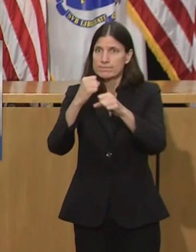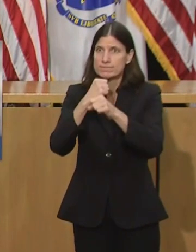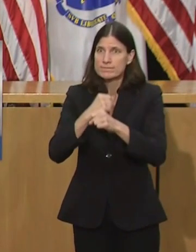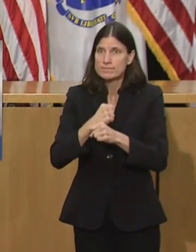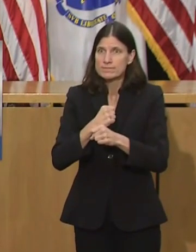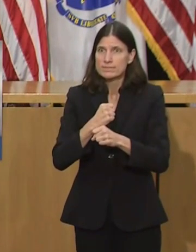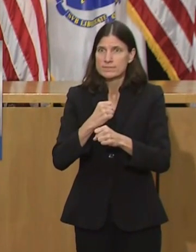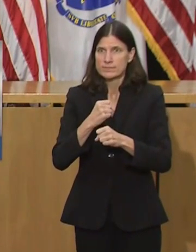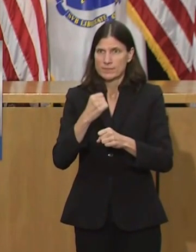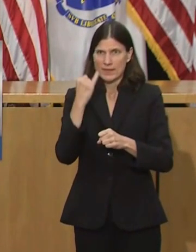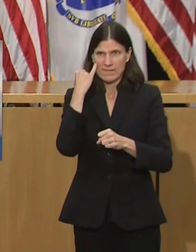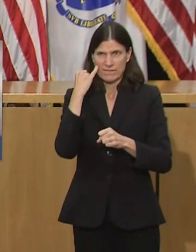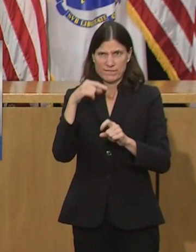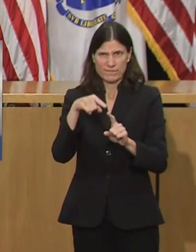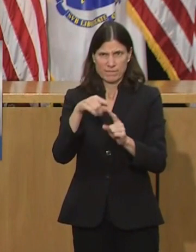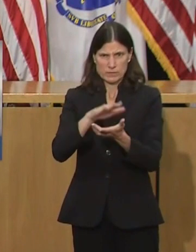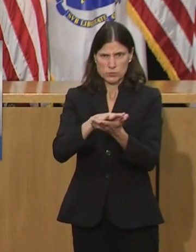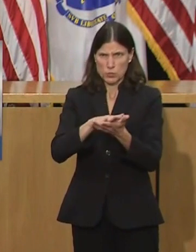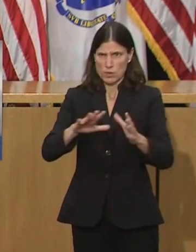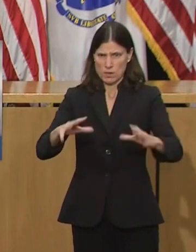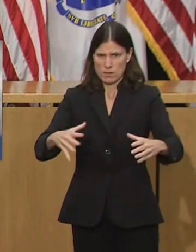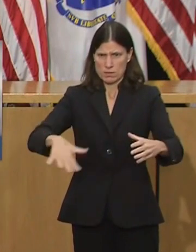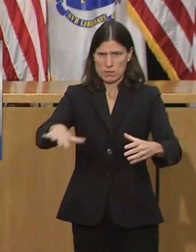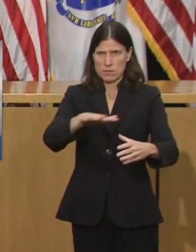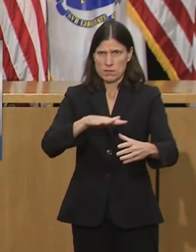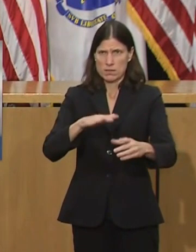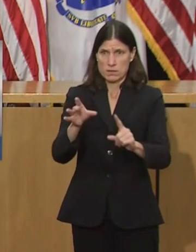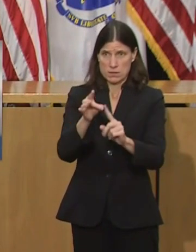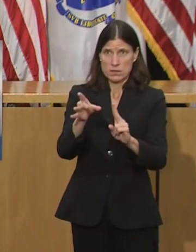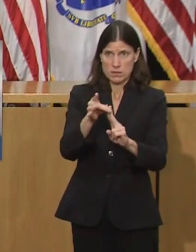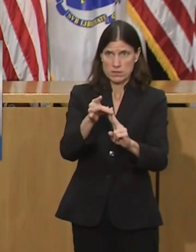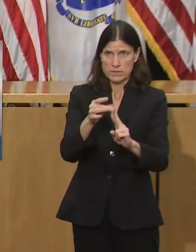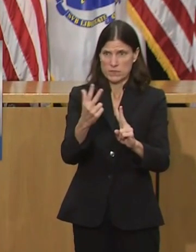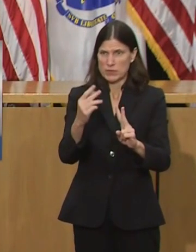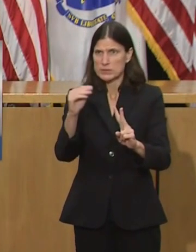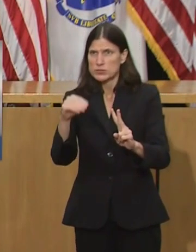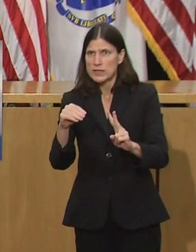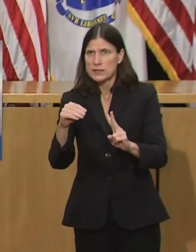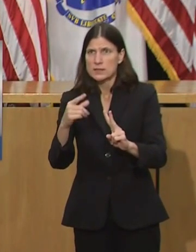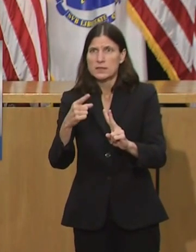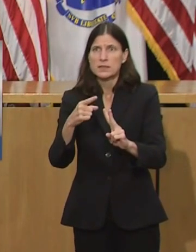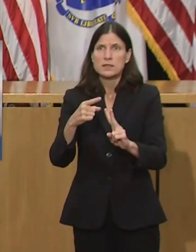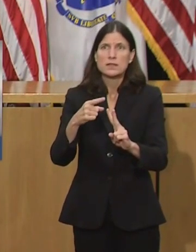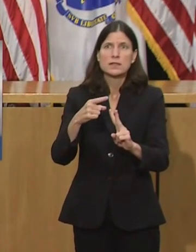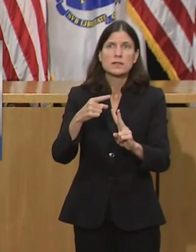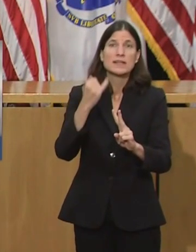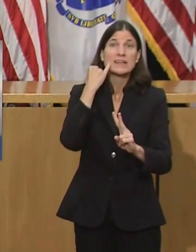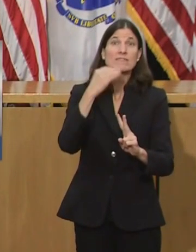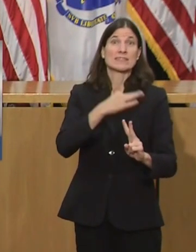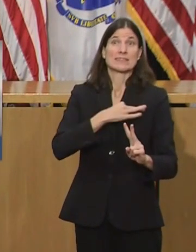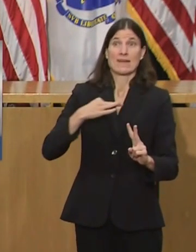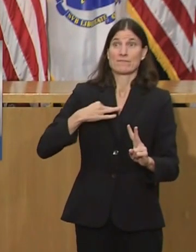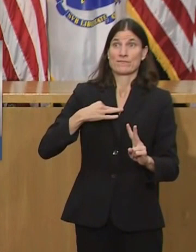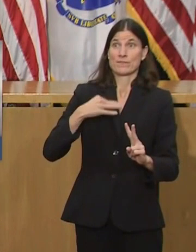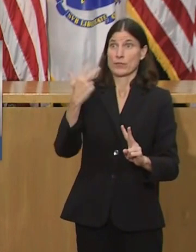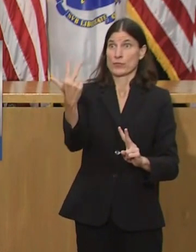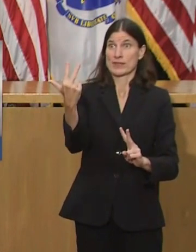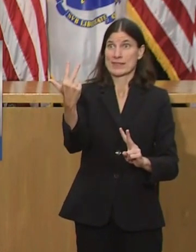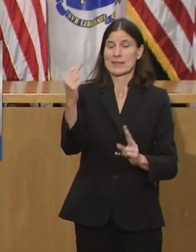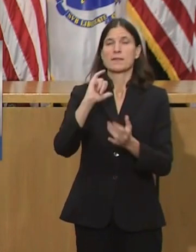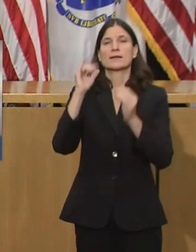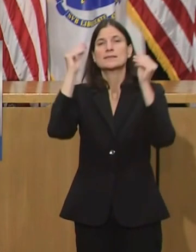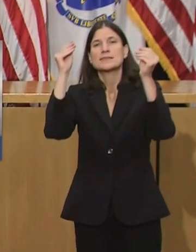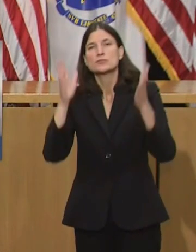if three or more staff within the same school develop COVID-19 within that 14-day period and there's